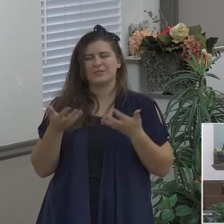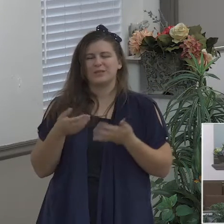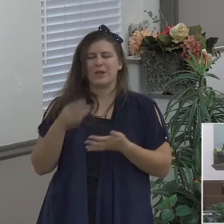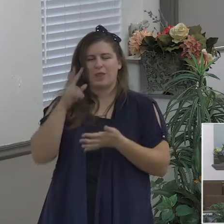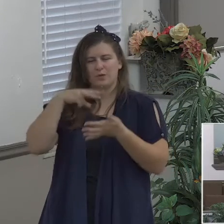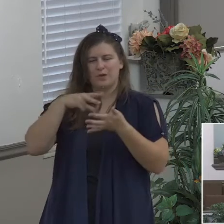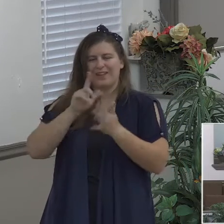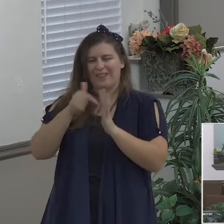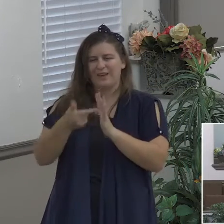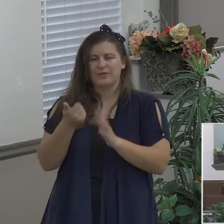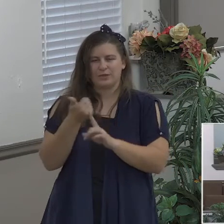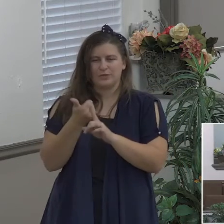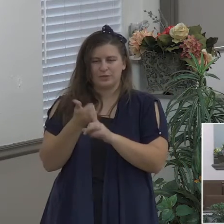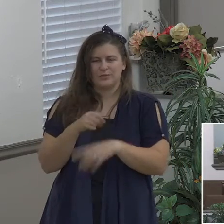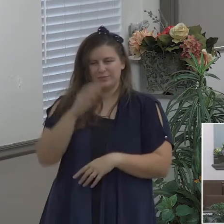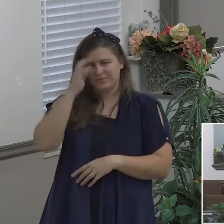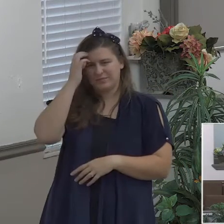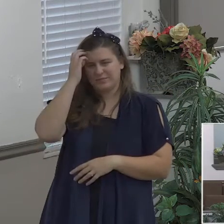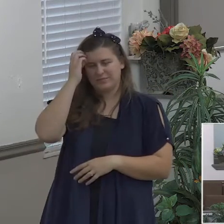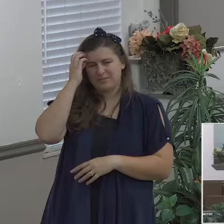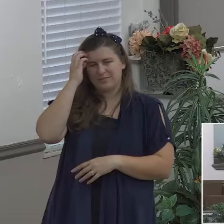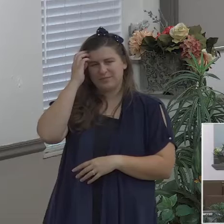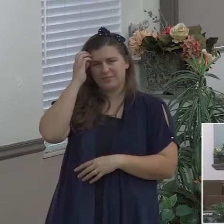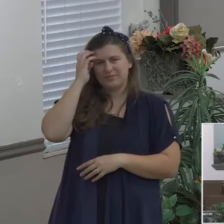but that verse